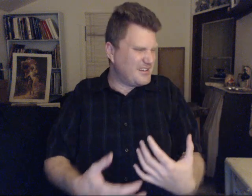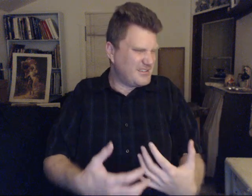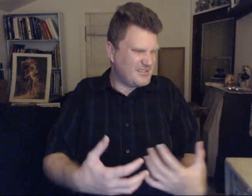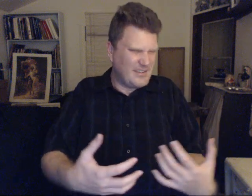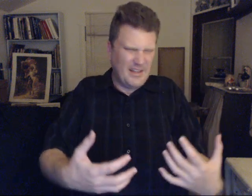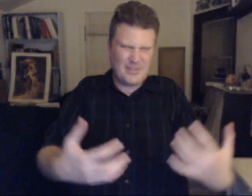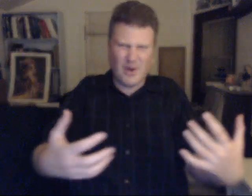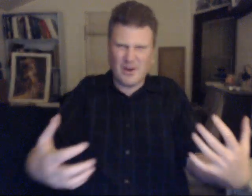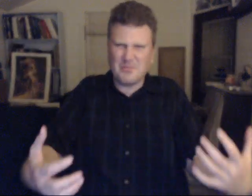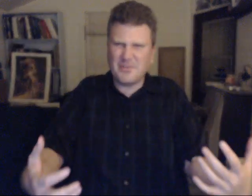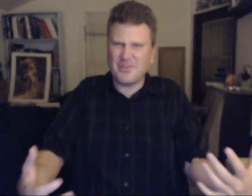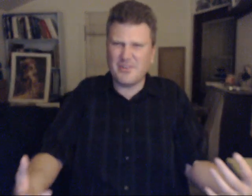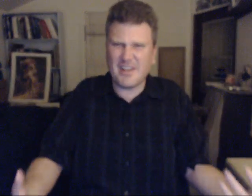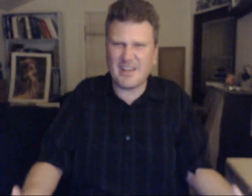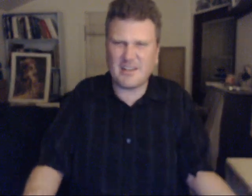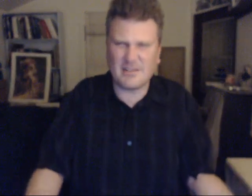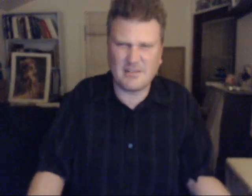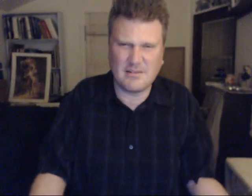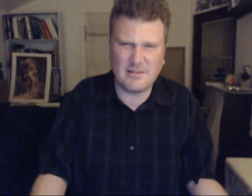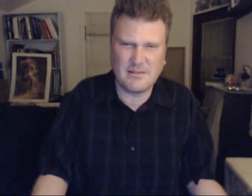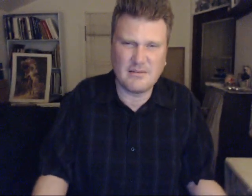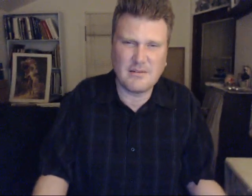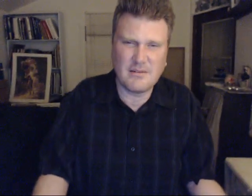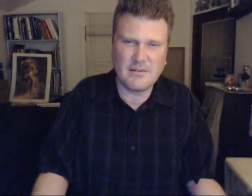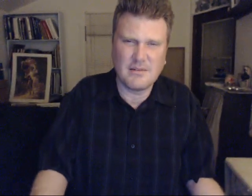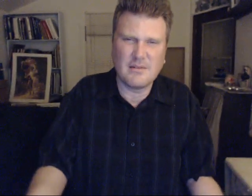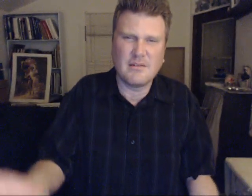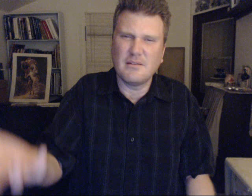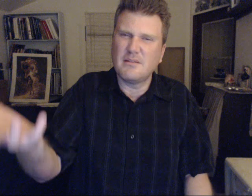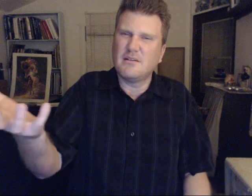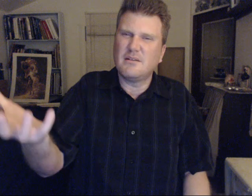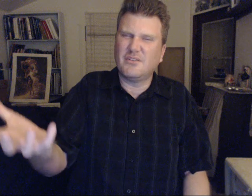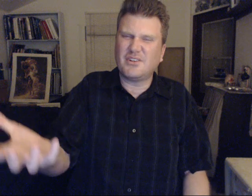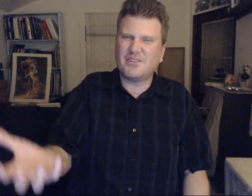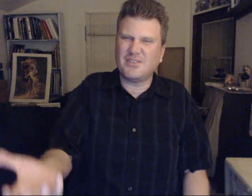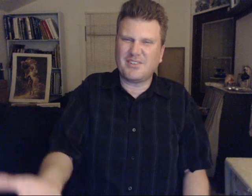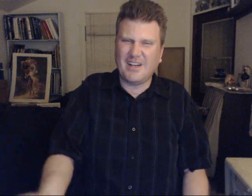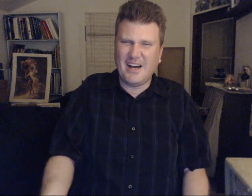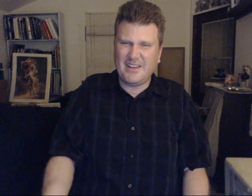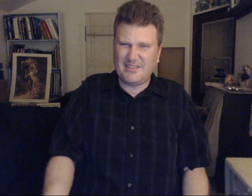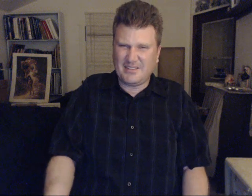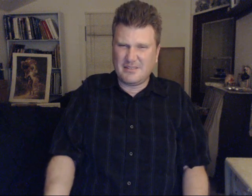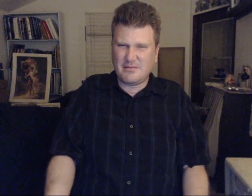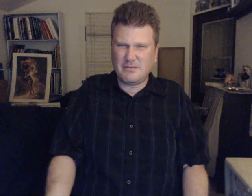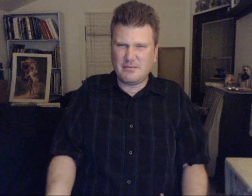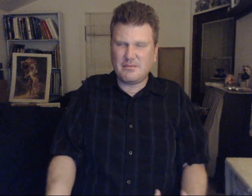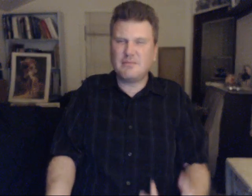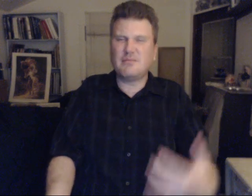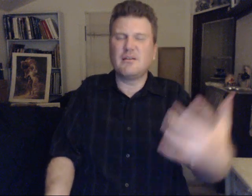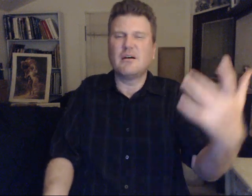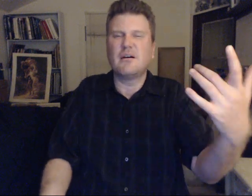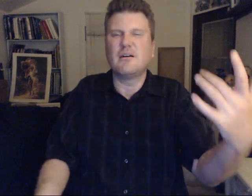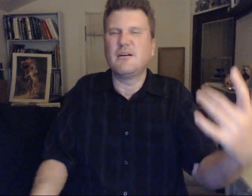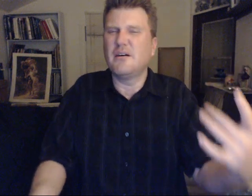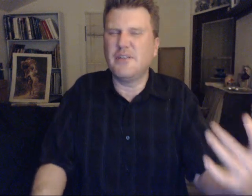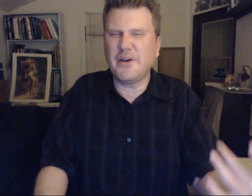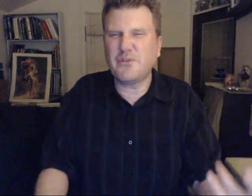a charm in your day look at your skies now if you